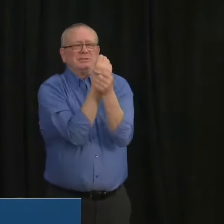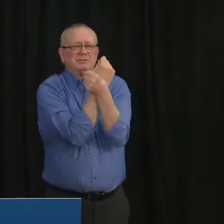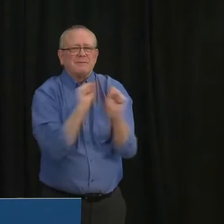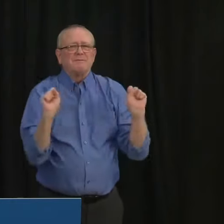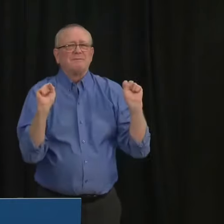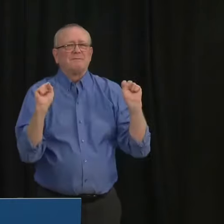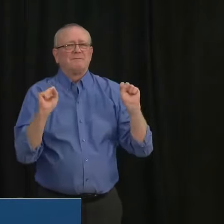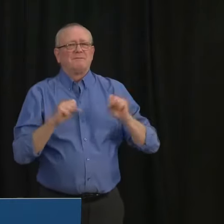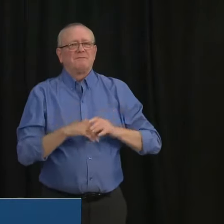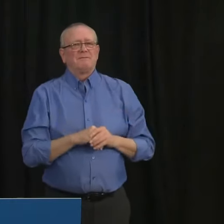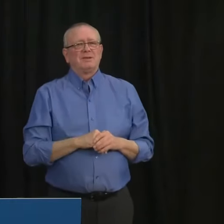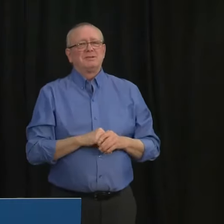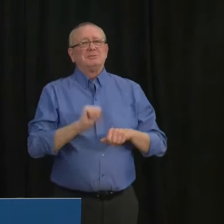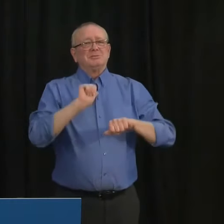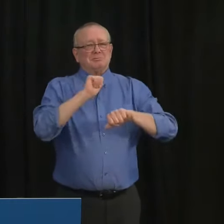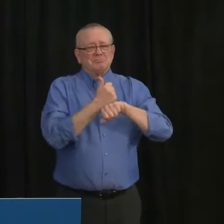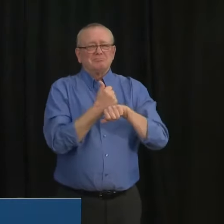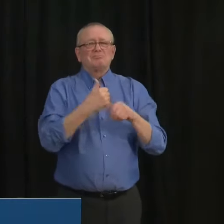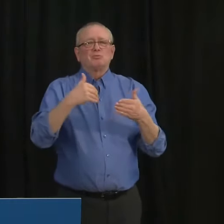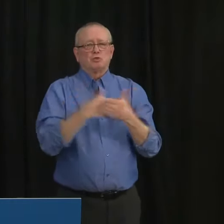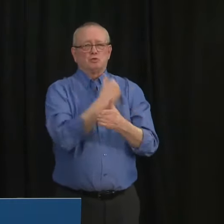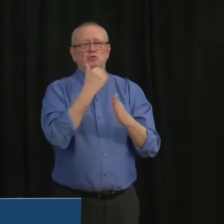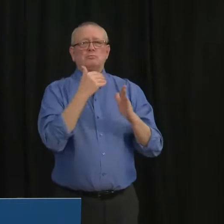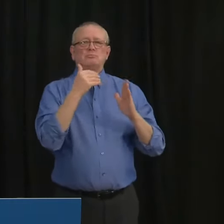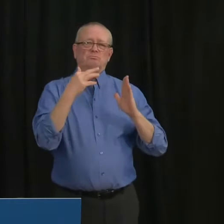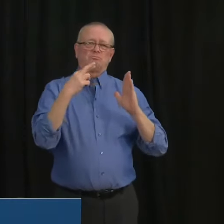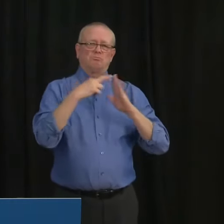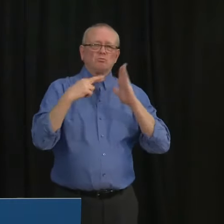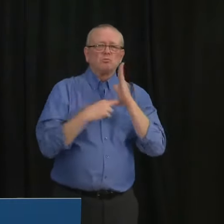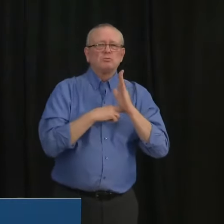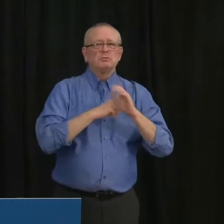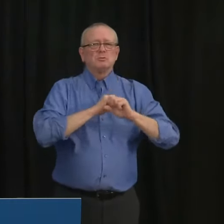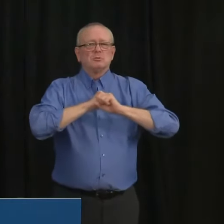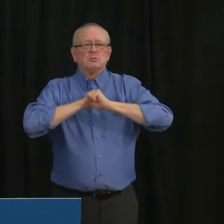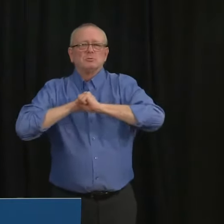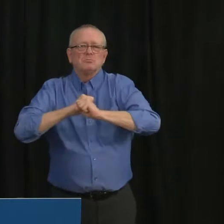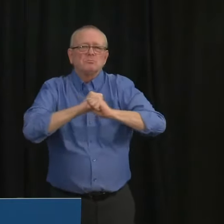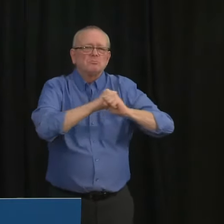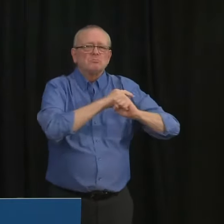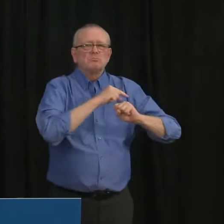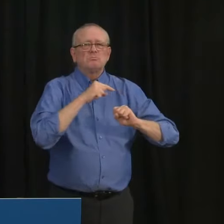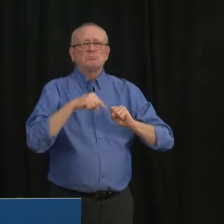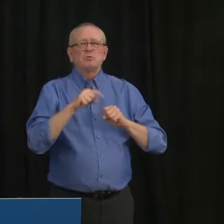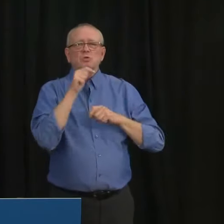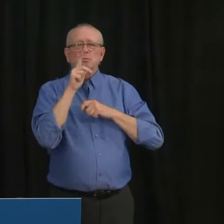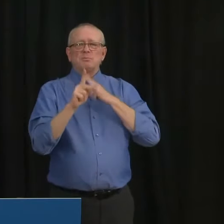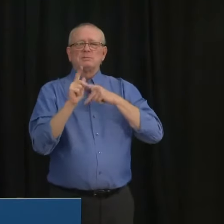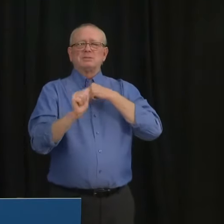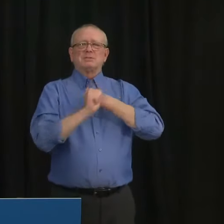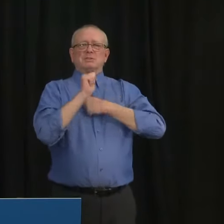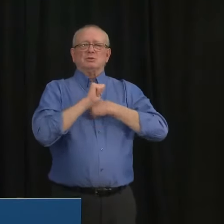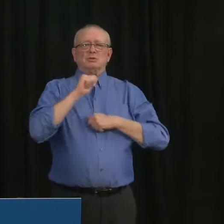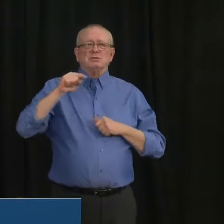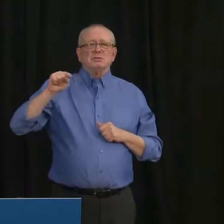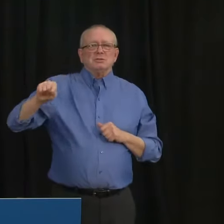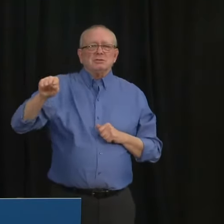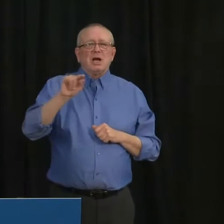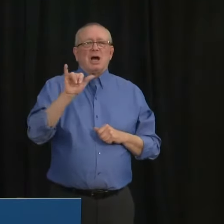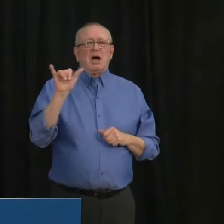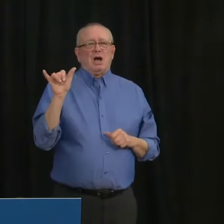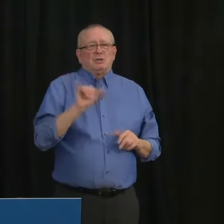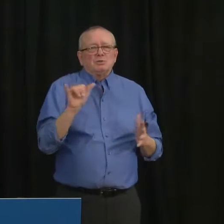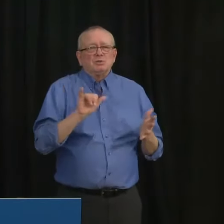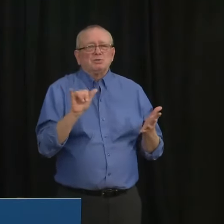based partly on protecting the vulnerable while minimizing damage to our broader social